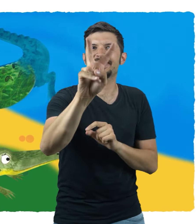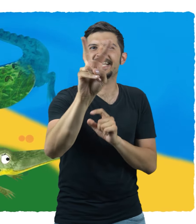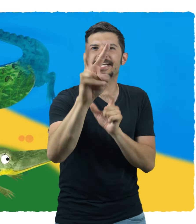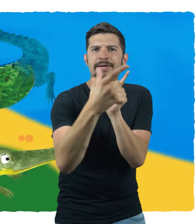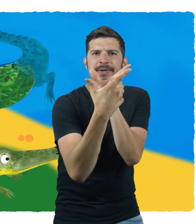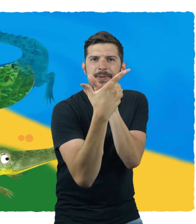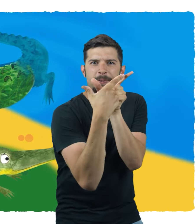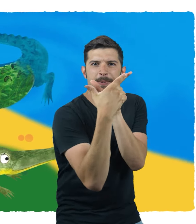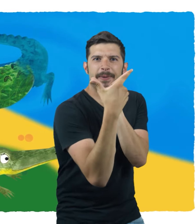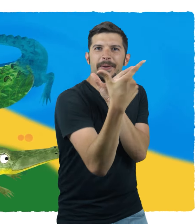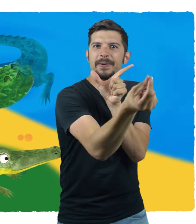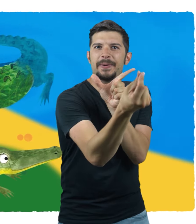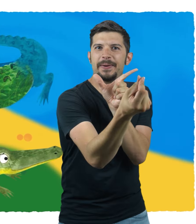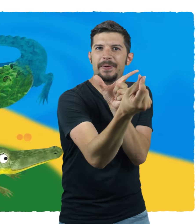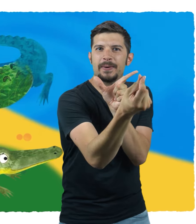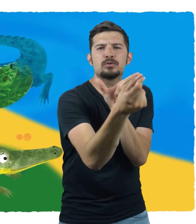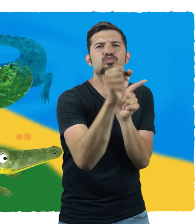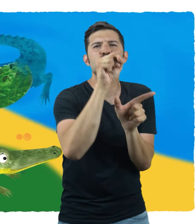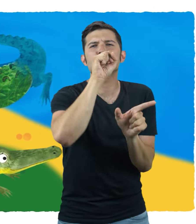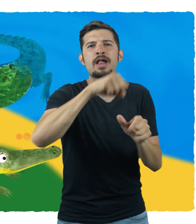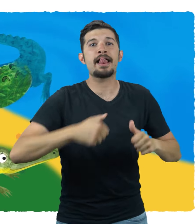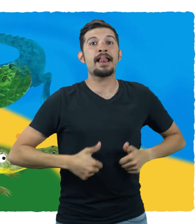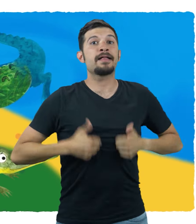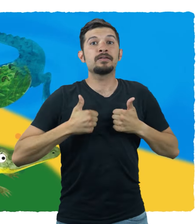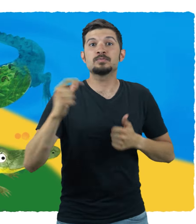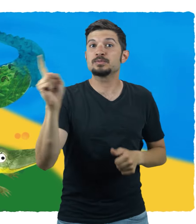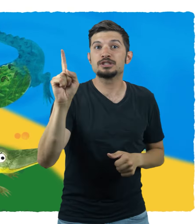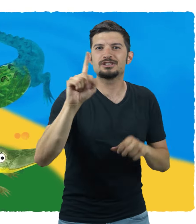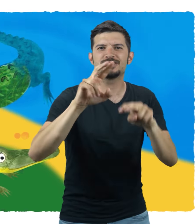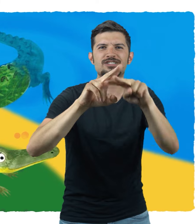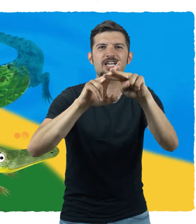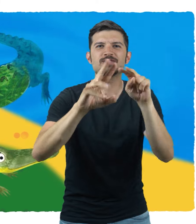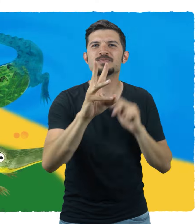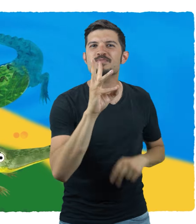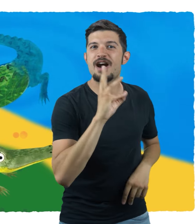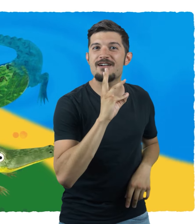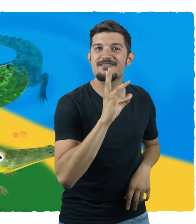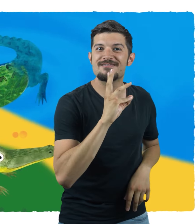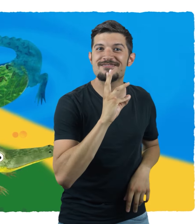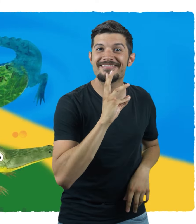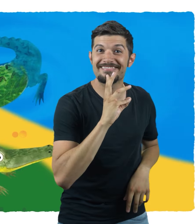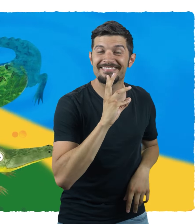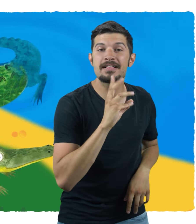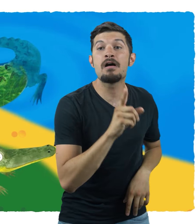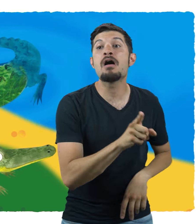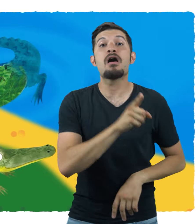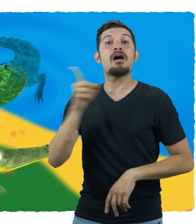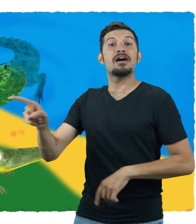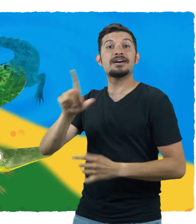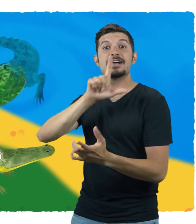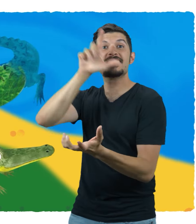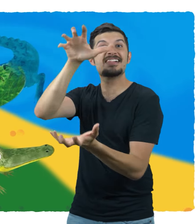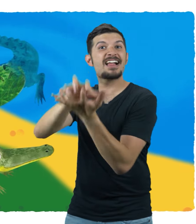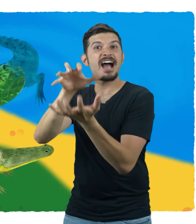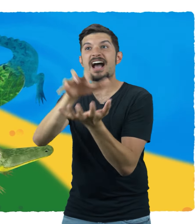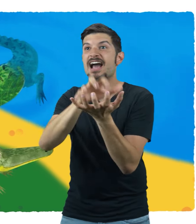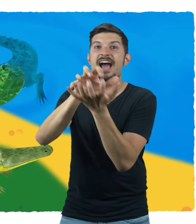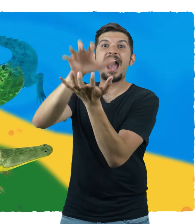fourth tooth peeks out of its mouth when it smiles. Crocodile's snouts are V-shaped and alligator's